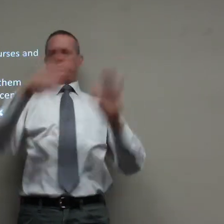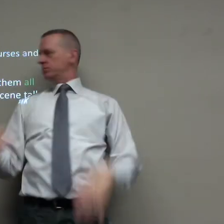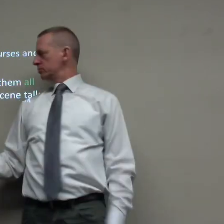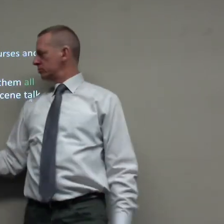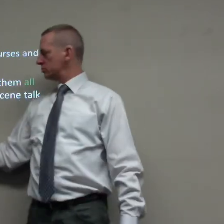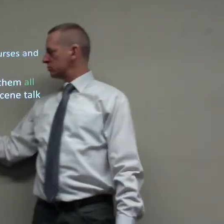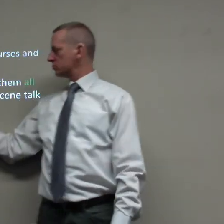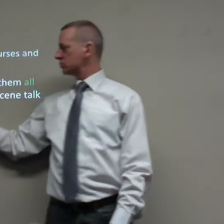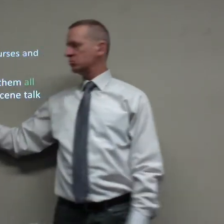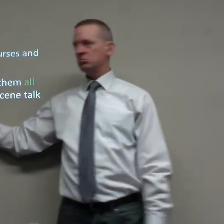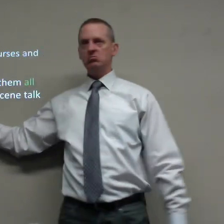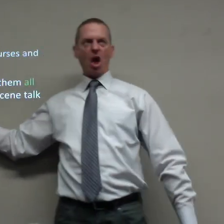plan